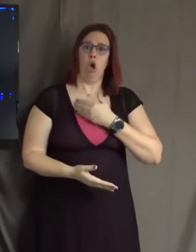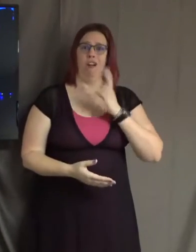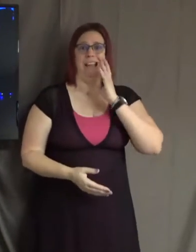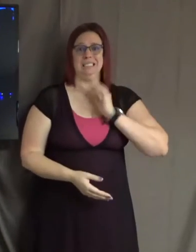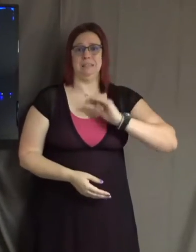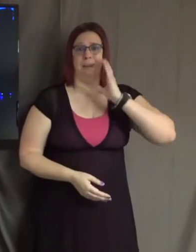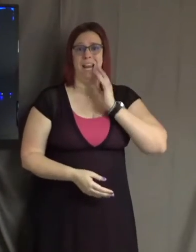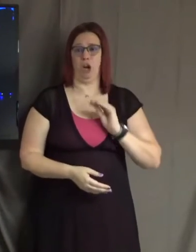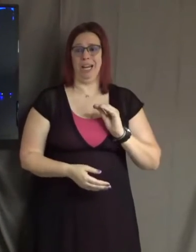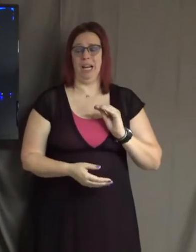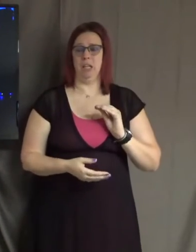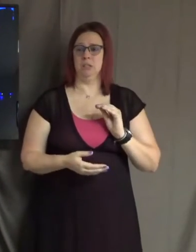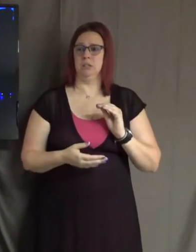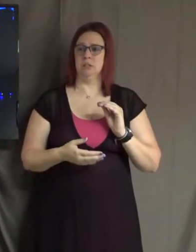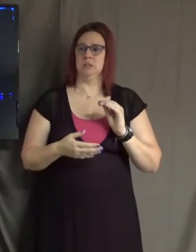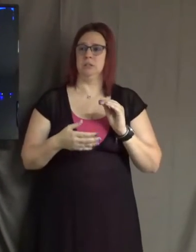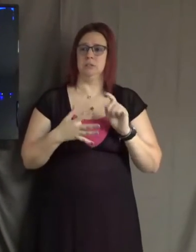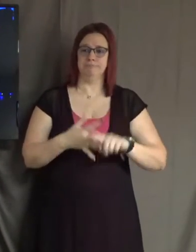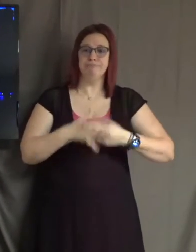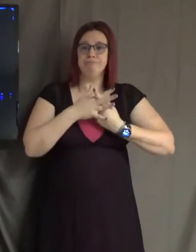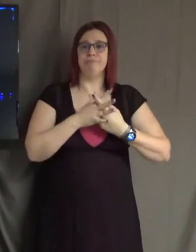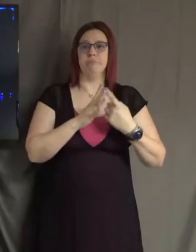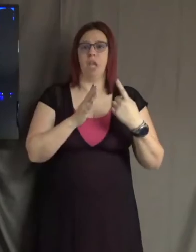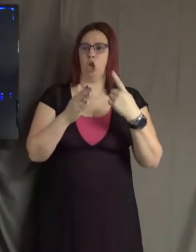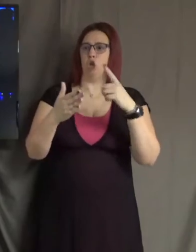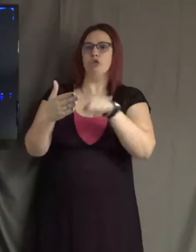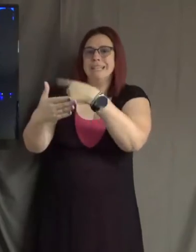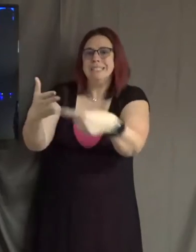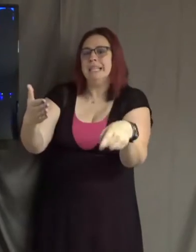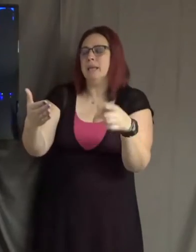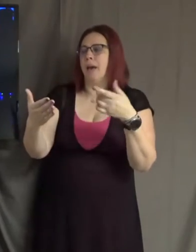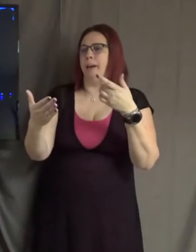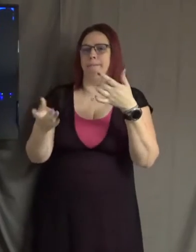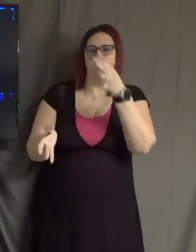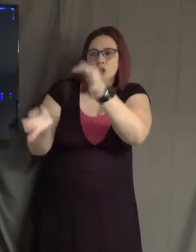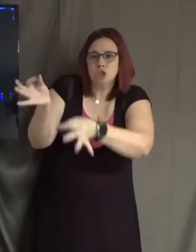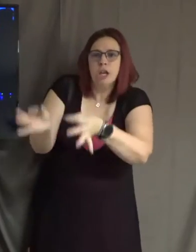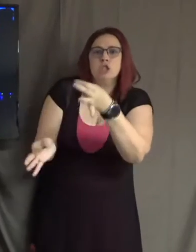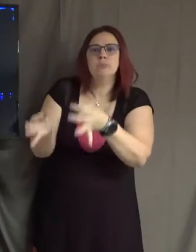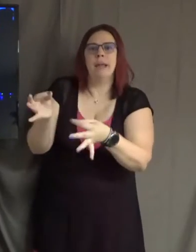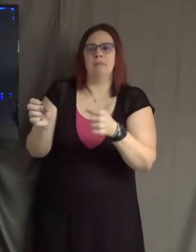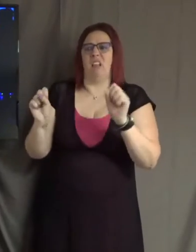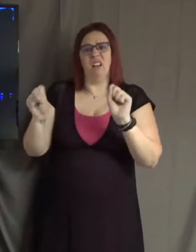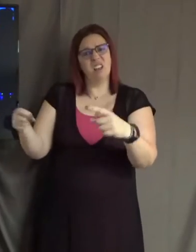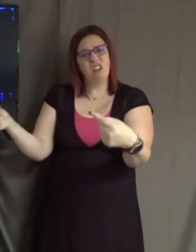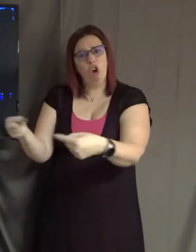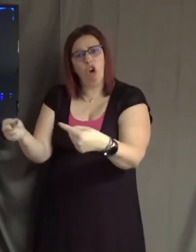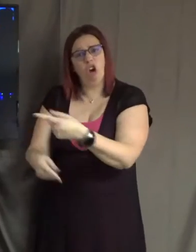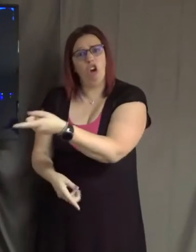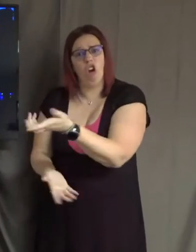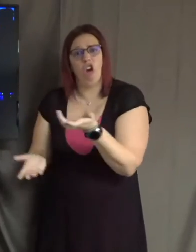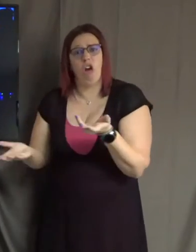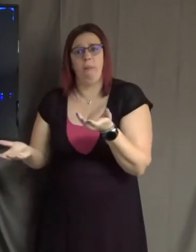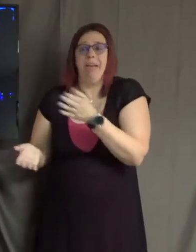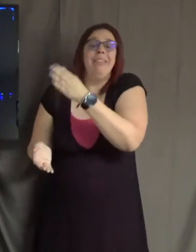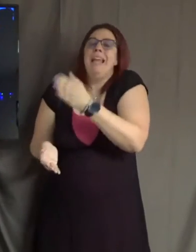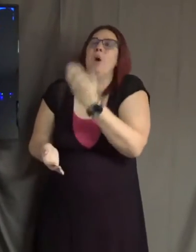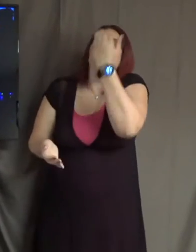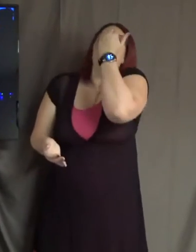criticism and undue judgment, which can be harmful to the other person. They may or may never know about it, but the person